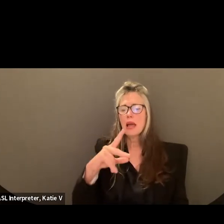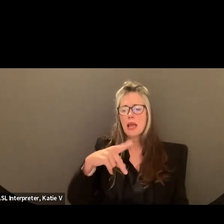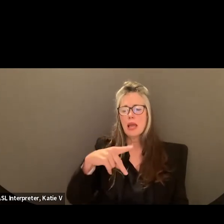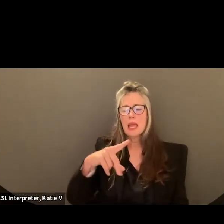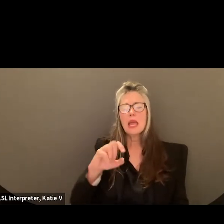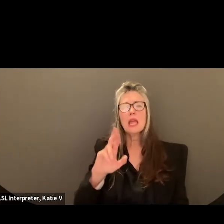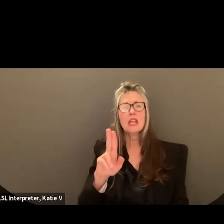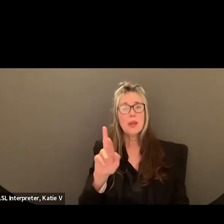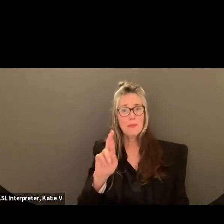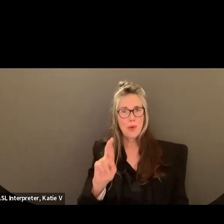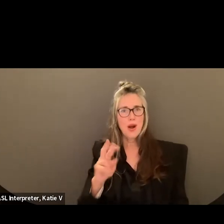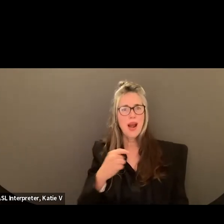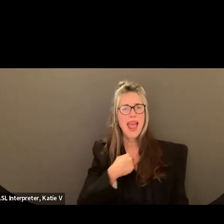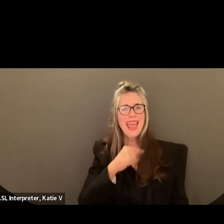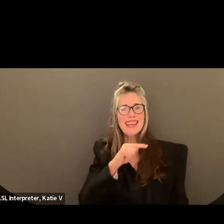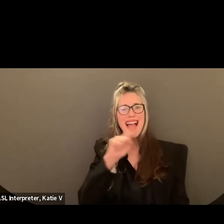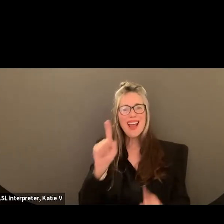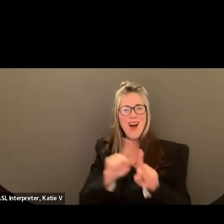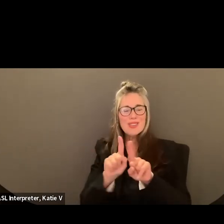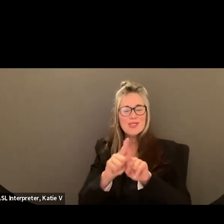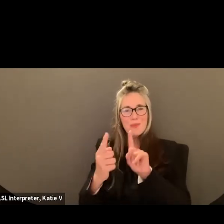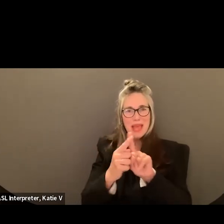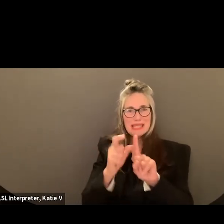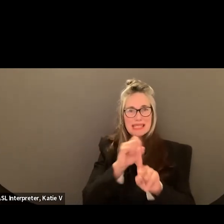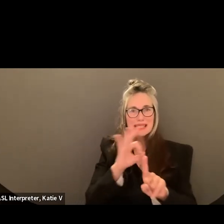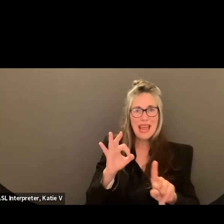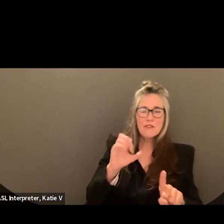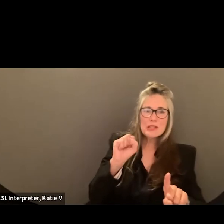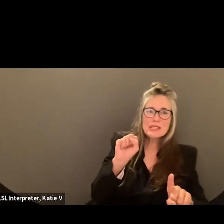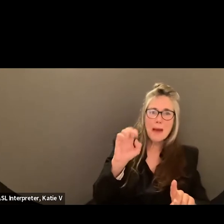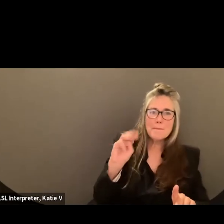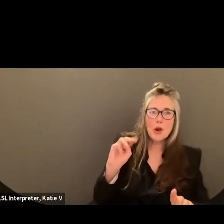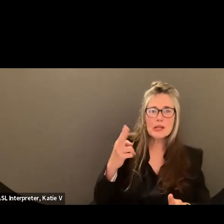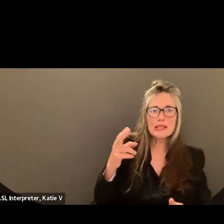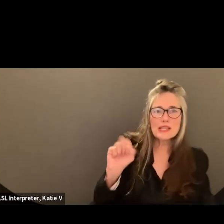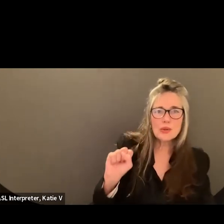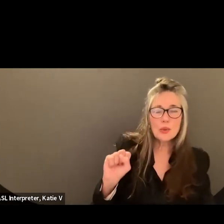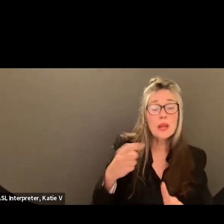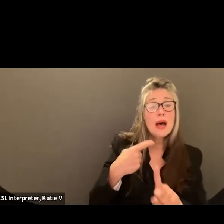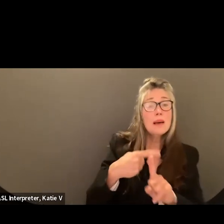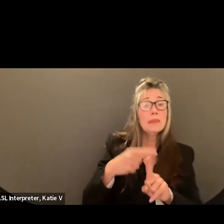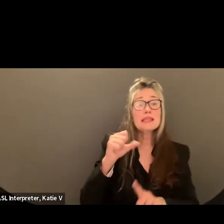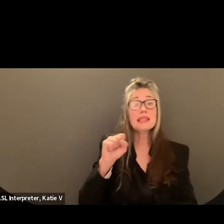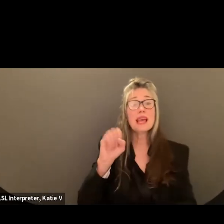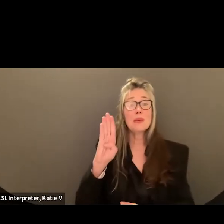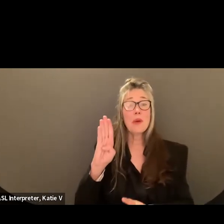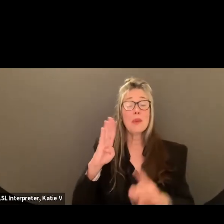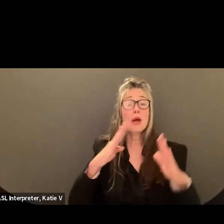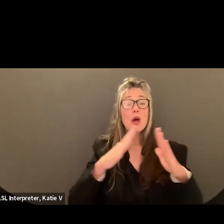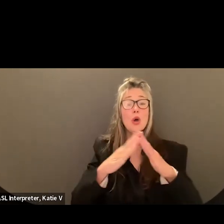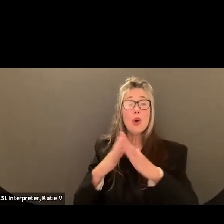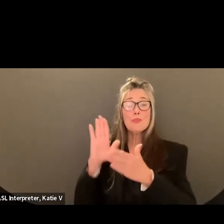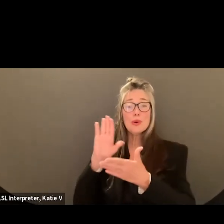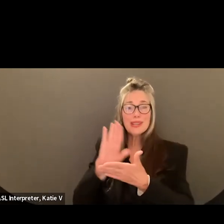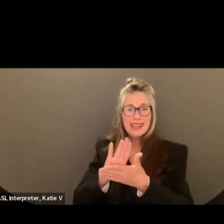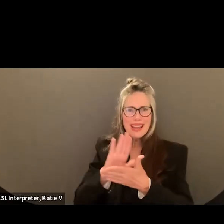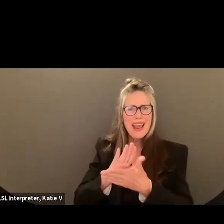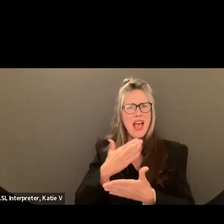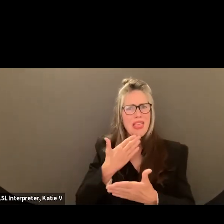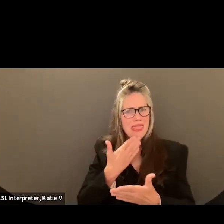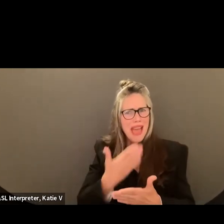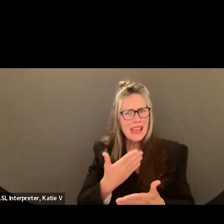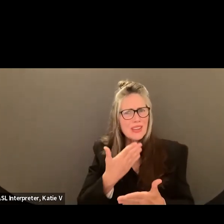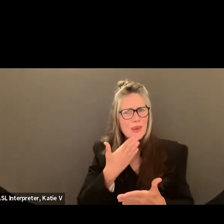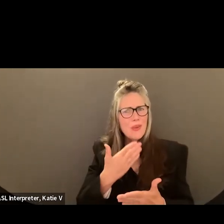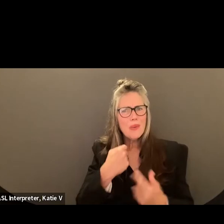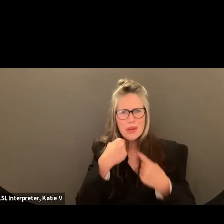with staff from San Marcos High School and Santa Barbara Community Academy. And I just want to publicly say thank you for the candor for